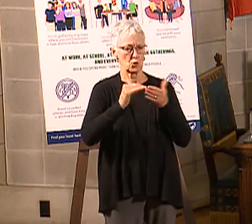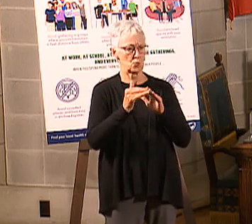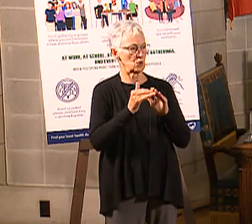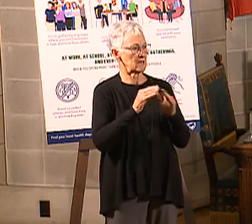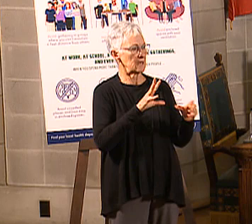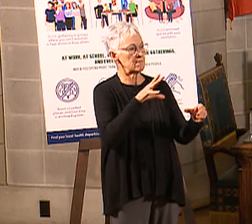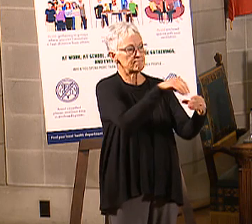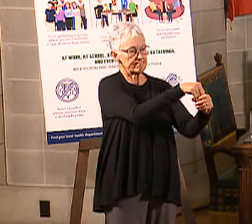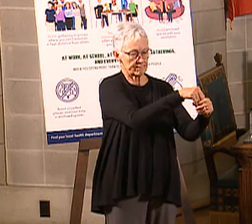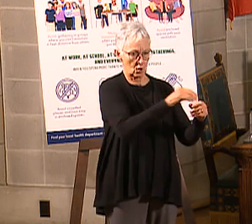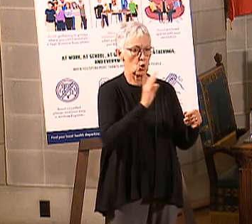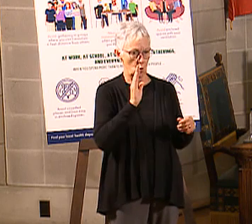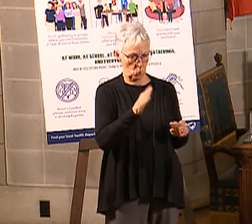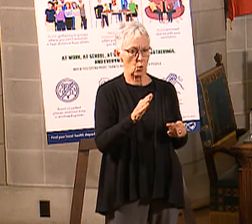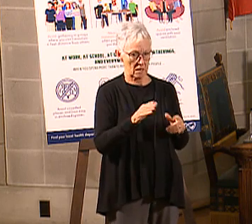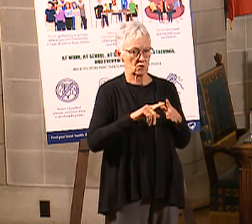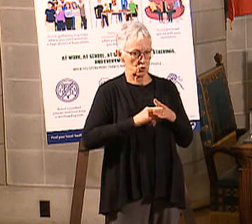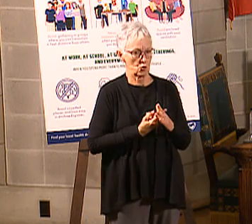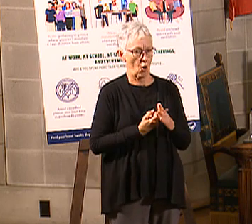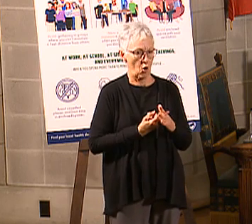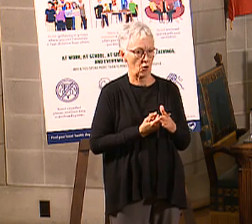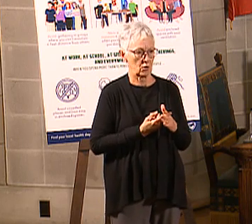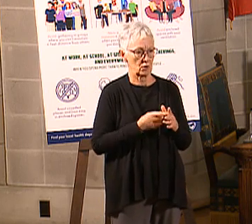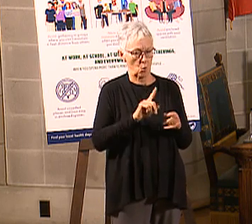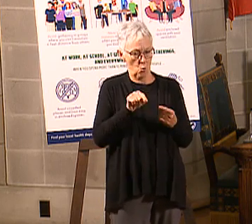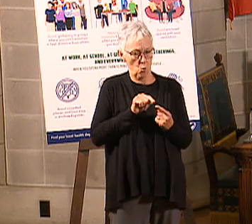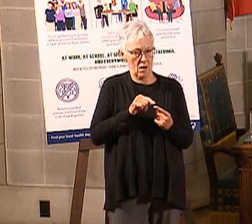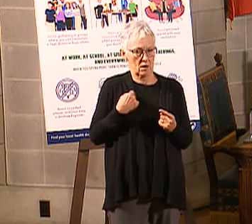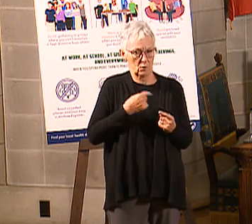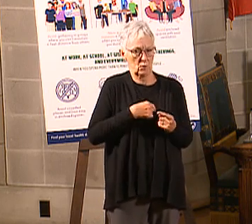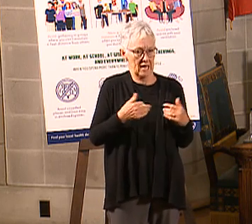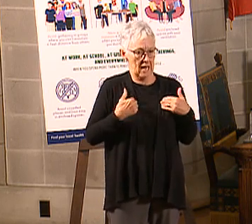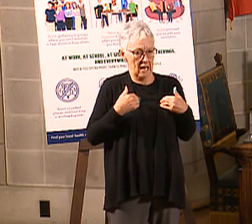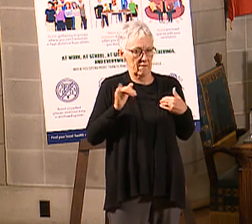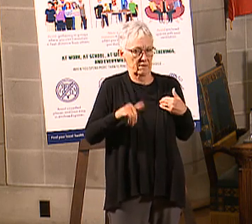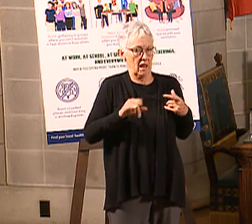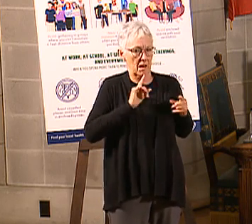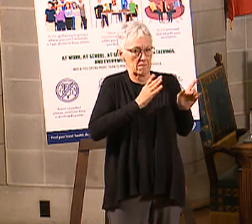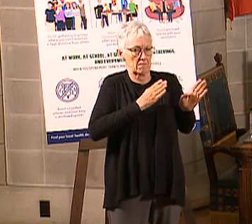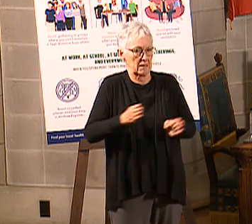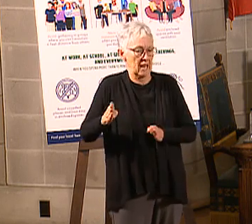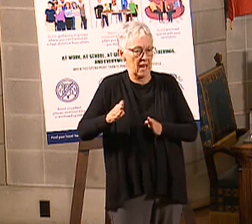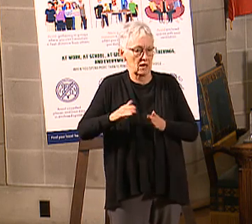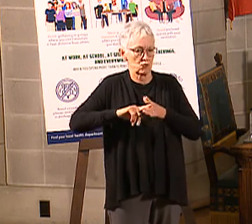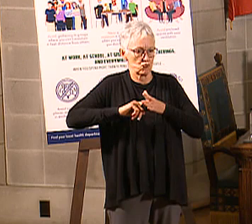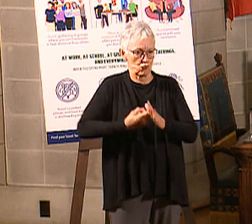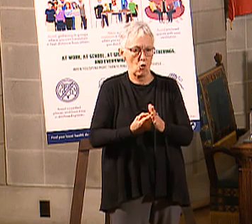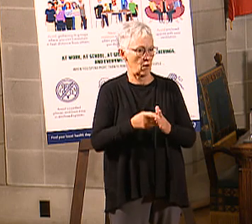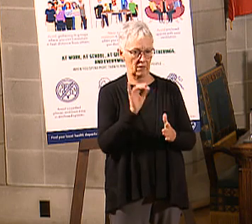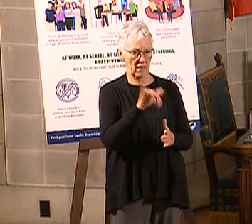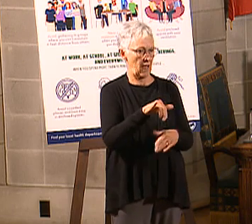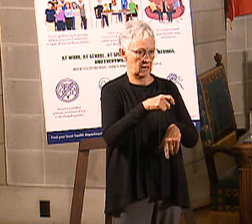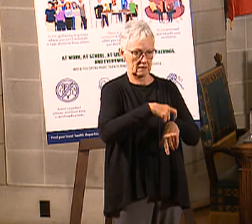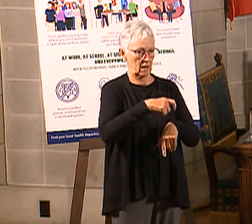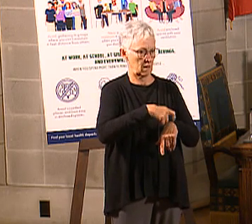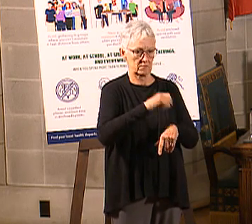year after the start date of the demonstration. So that particular piece has not changed the timing vis-a-vis the other pieces.